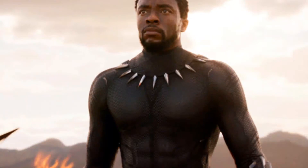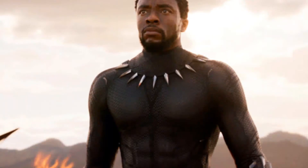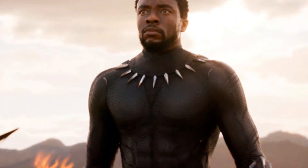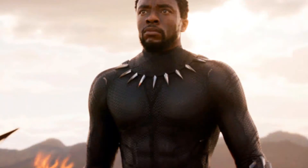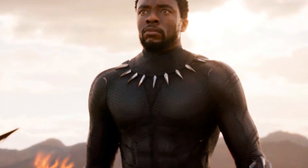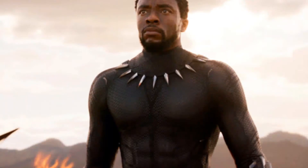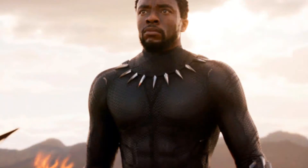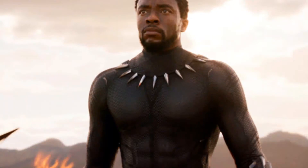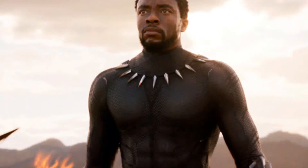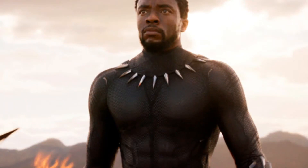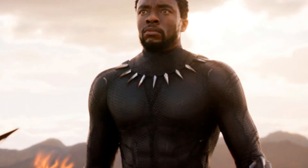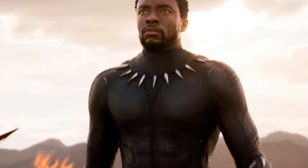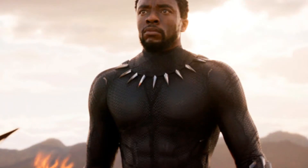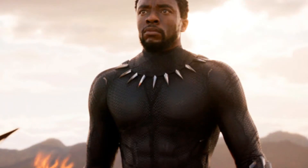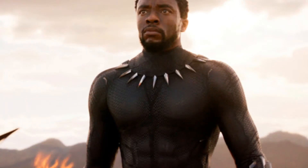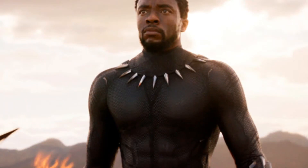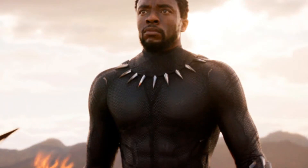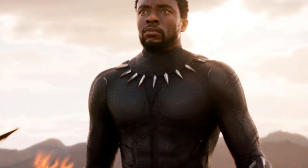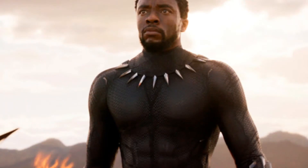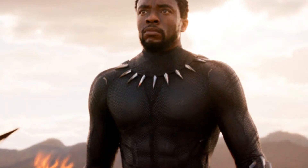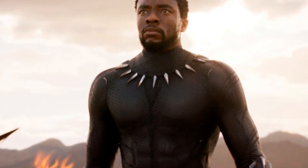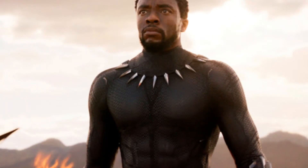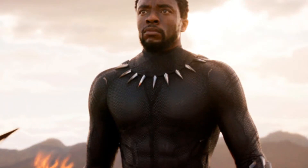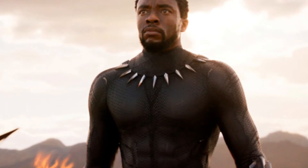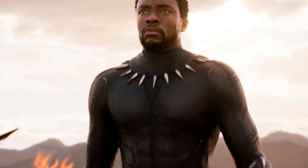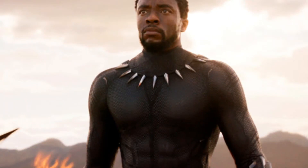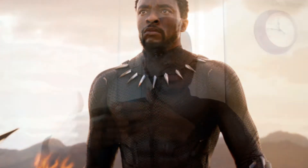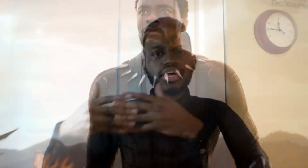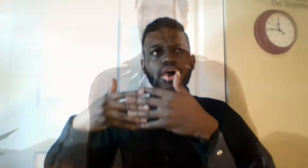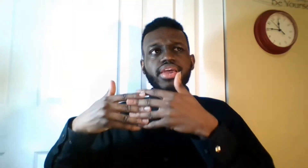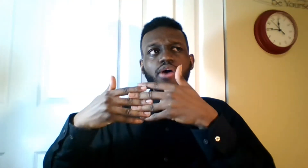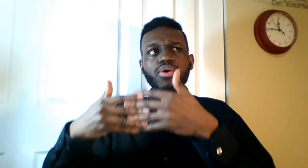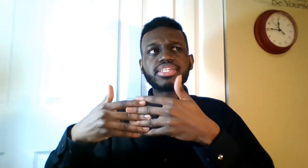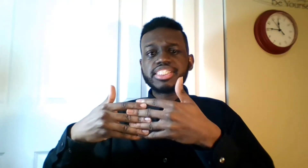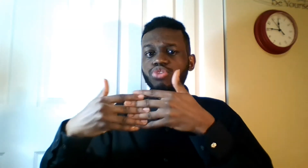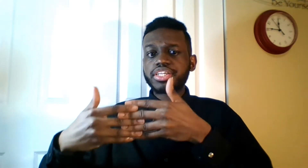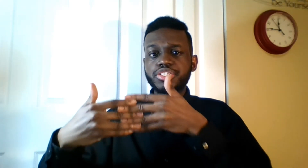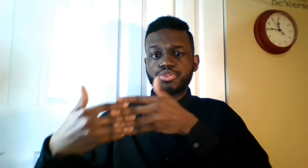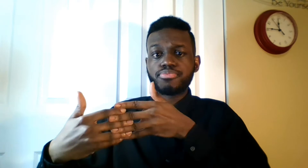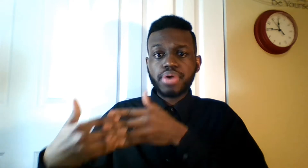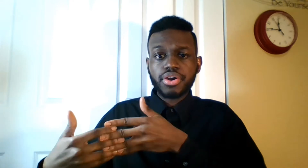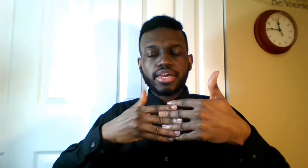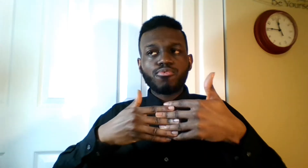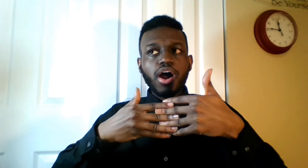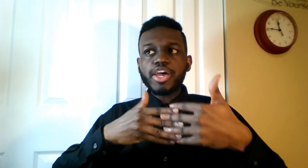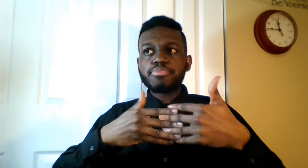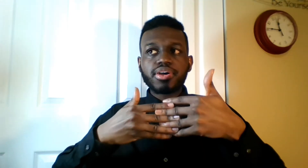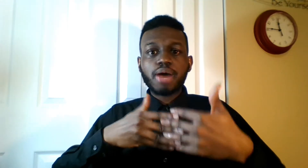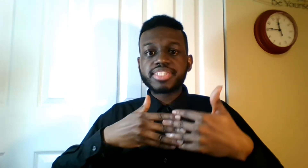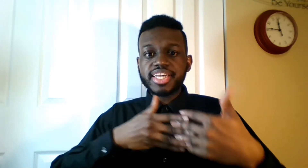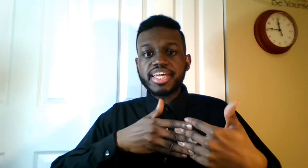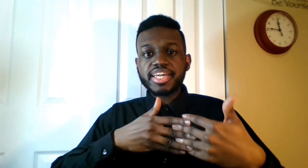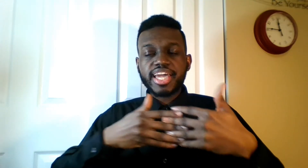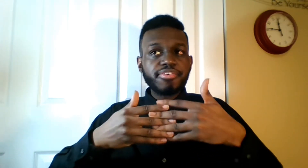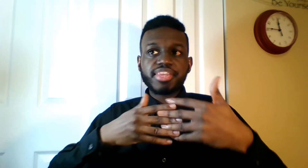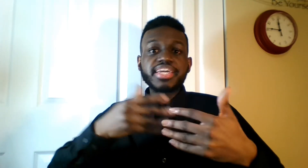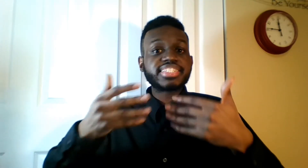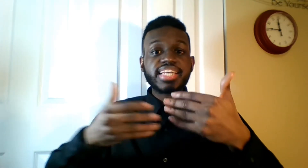around his ancestors. Once you get a feel about his mindset and what he's trying to do better and while he becomes king, everything is not